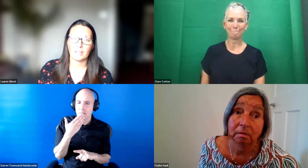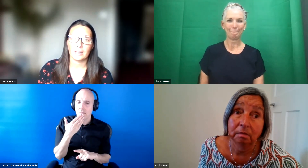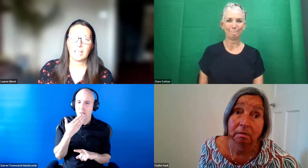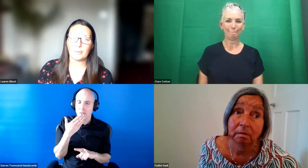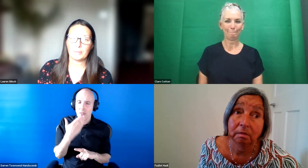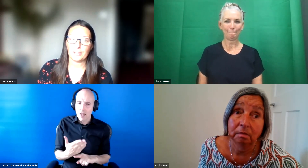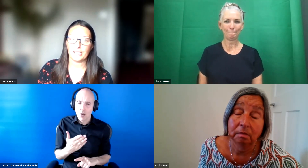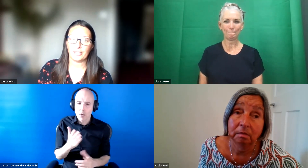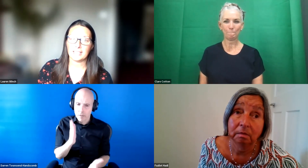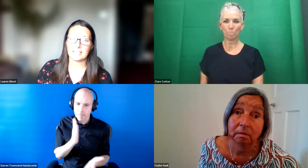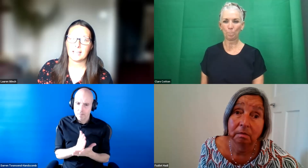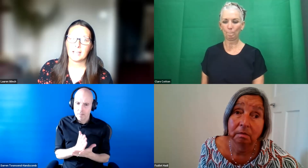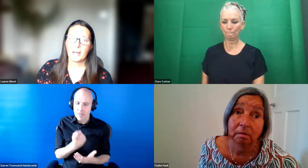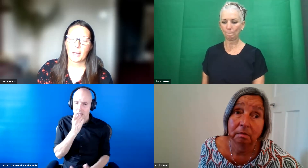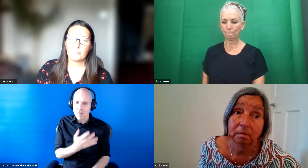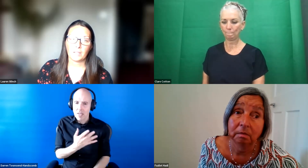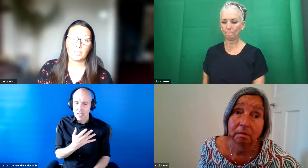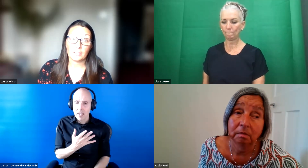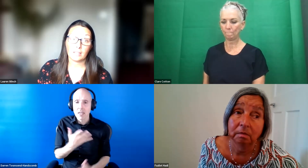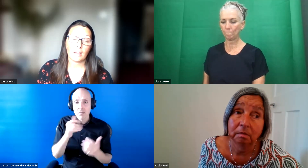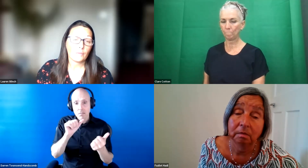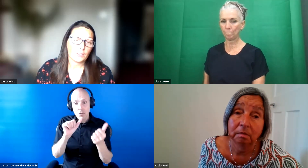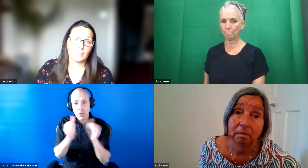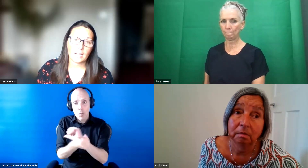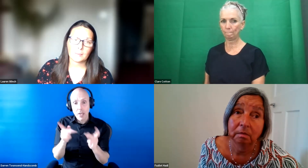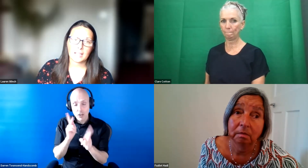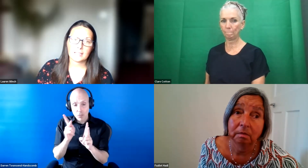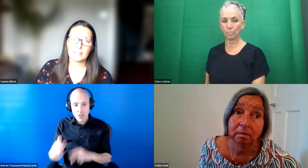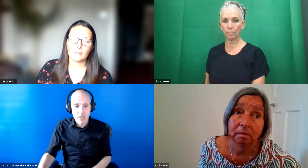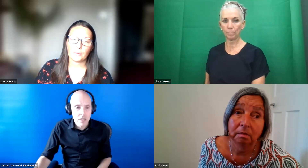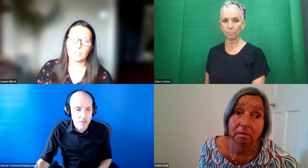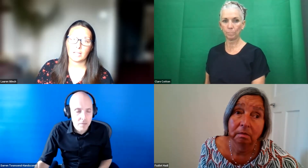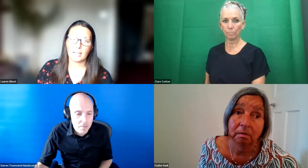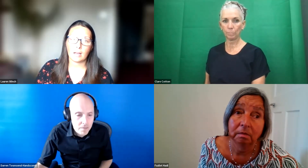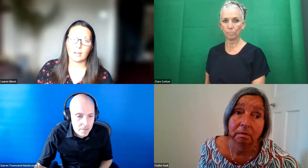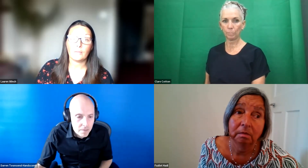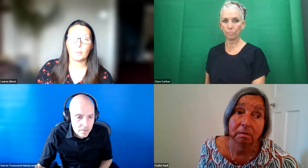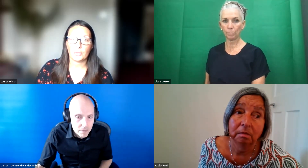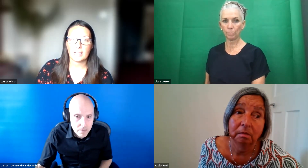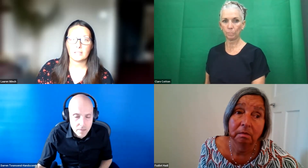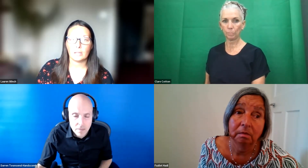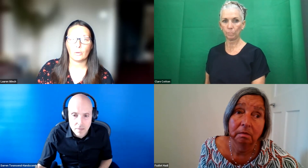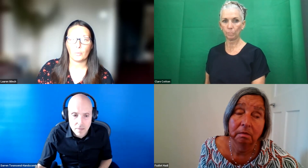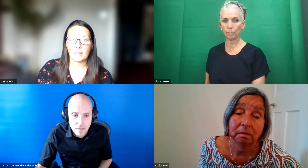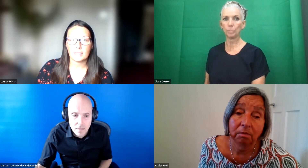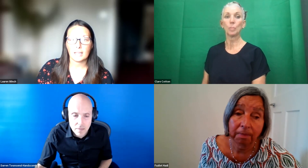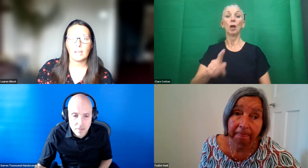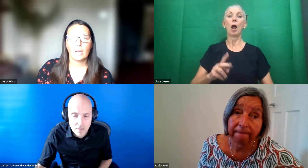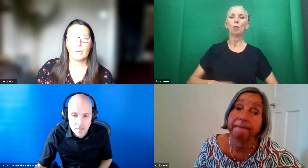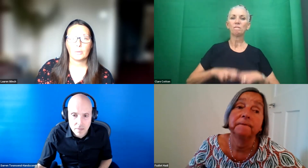really, really great. And due to unforeseen circumstances, unfortunately, our final presenter, Laura Welty, who is